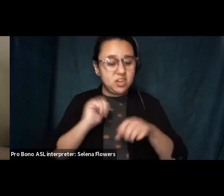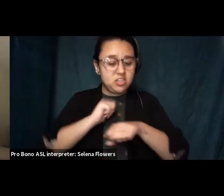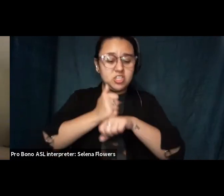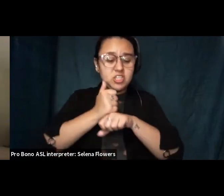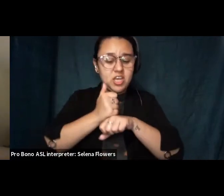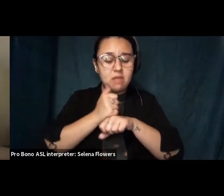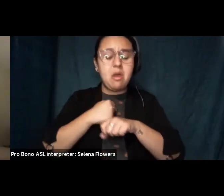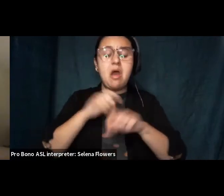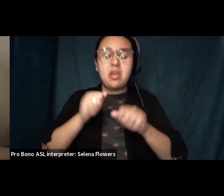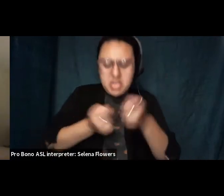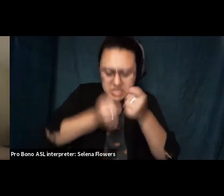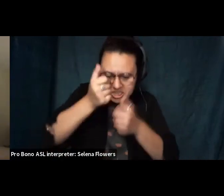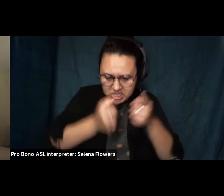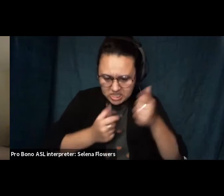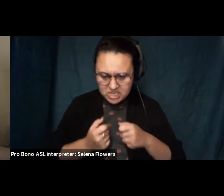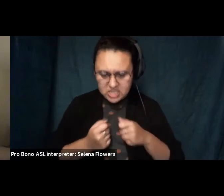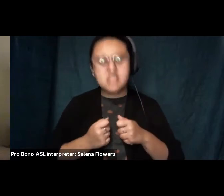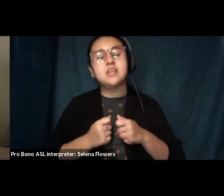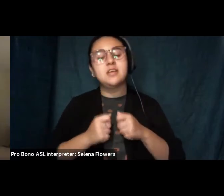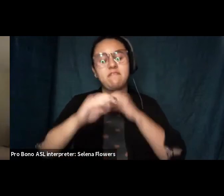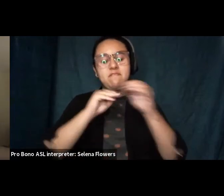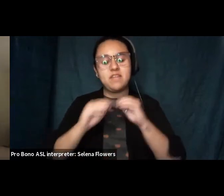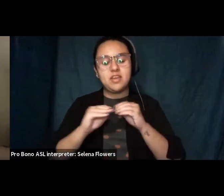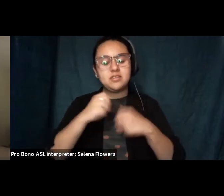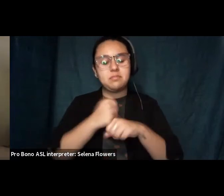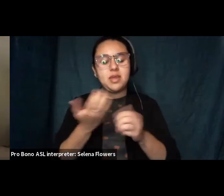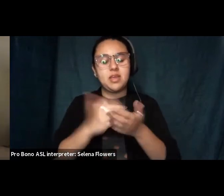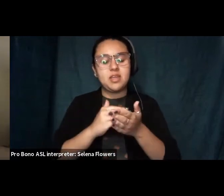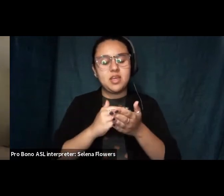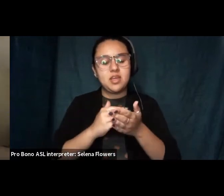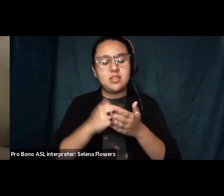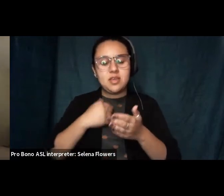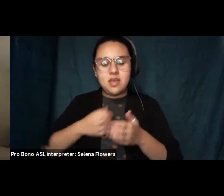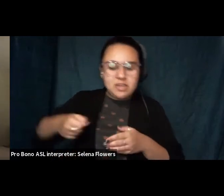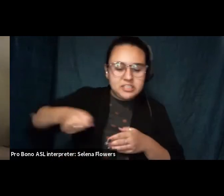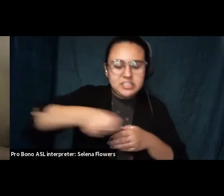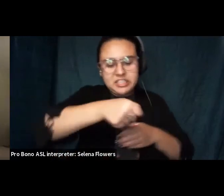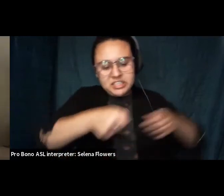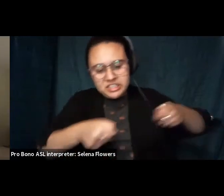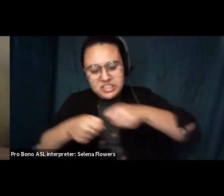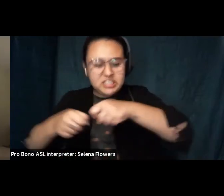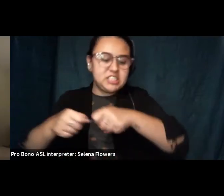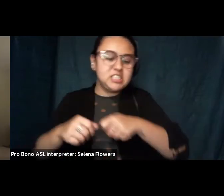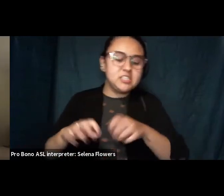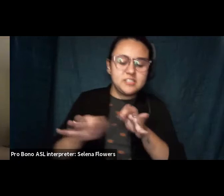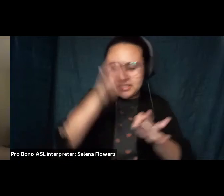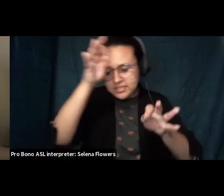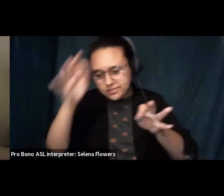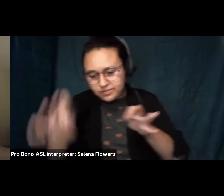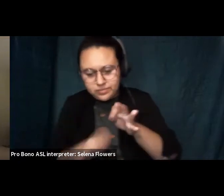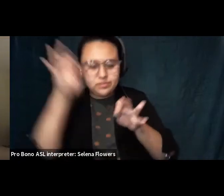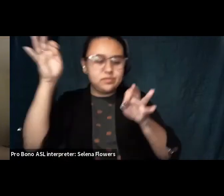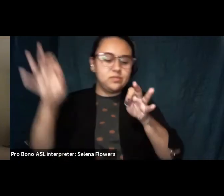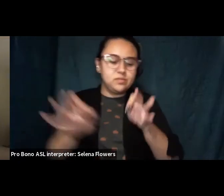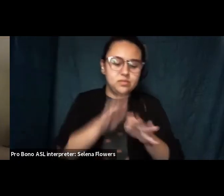took a chisel and a saw and some string to the body paired away error practiced what would one